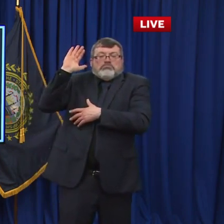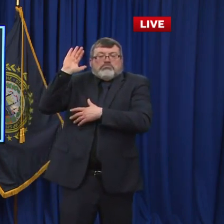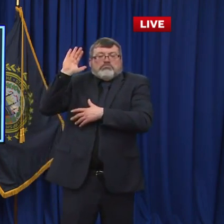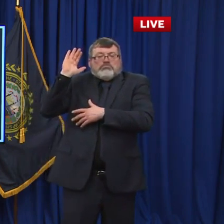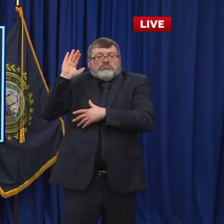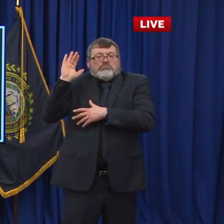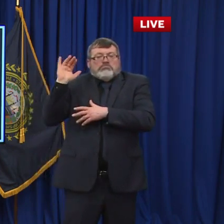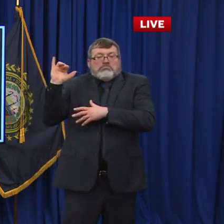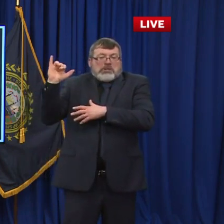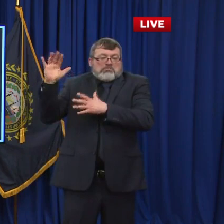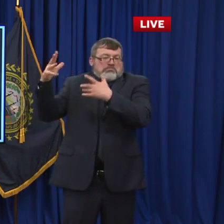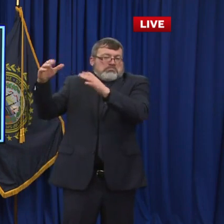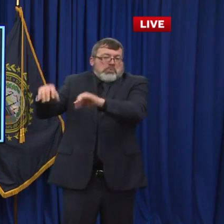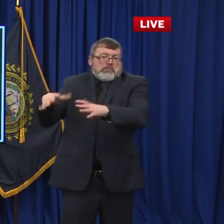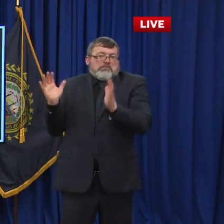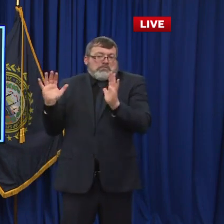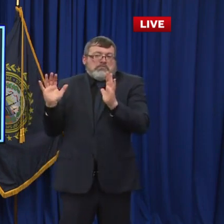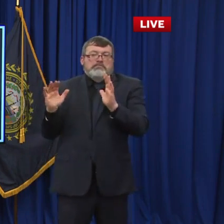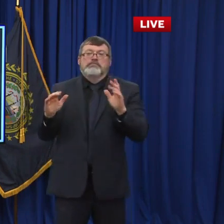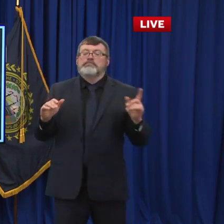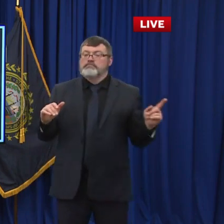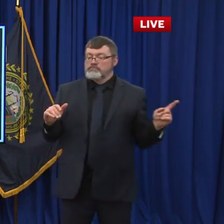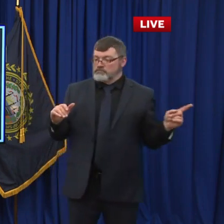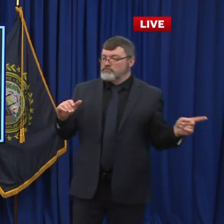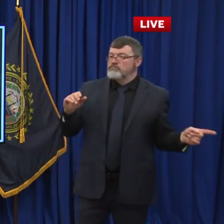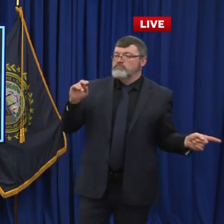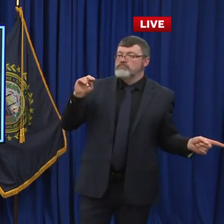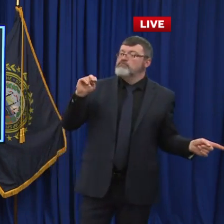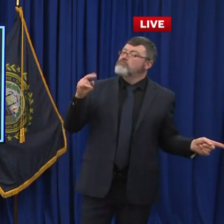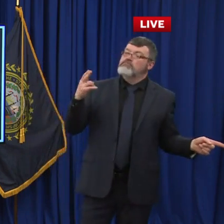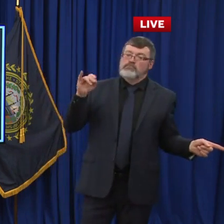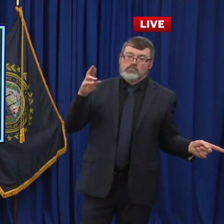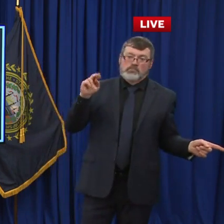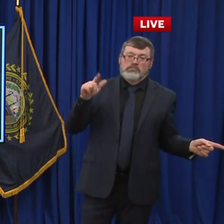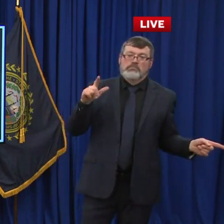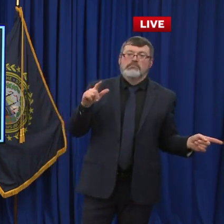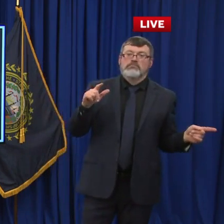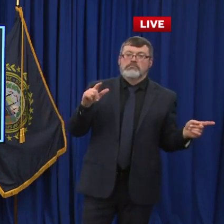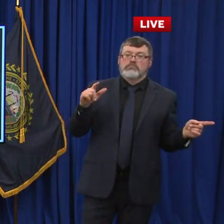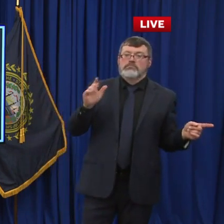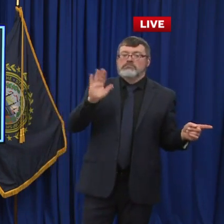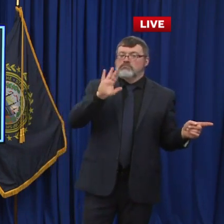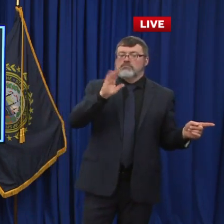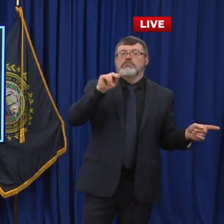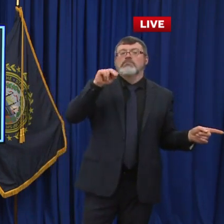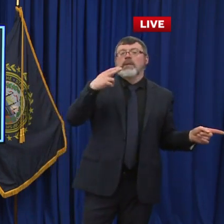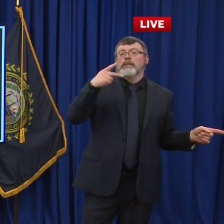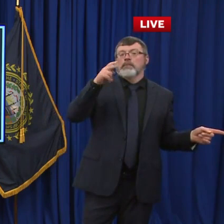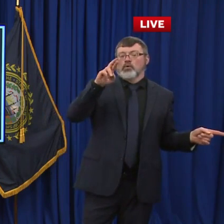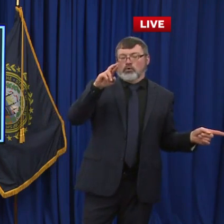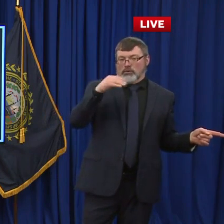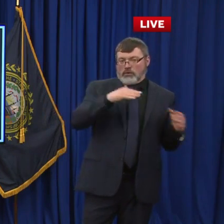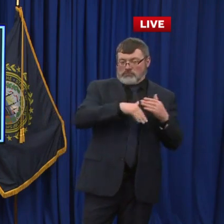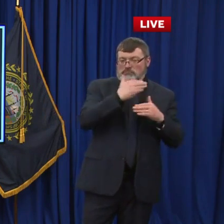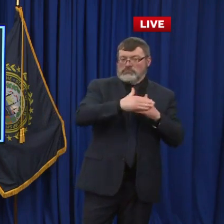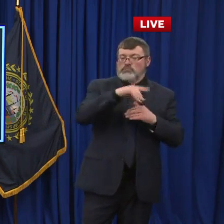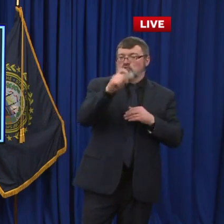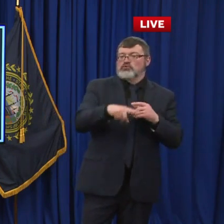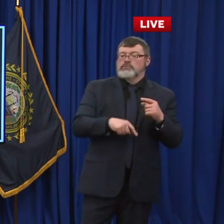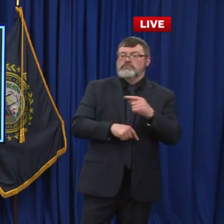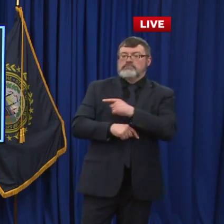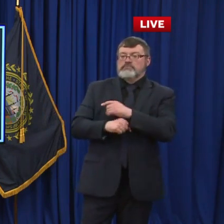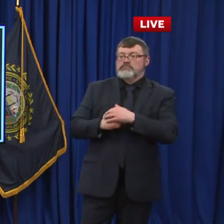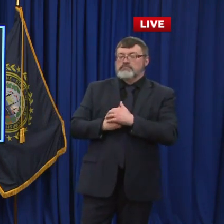Oh, Governor, our next question comes from Todd Bookman at New Hampshire Public Radio. Todd, please go ahead with your question.